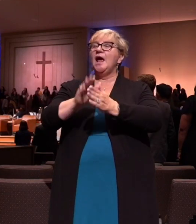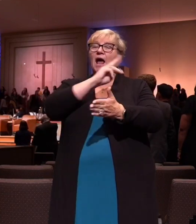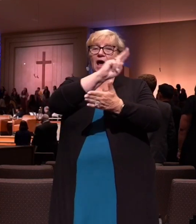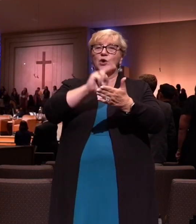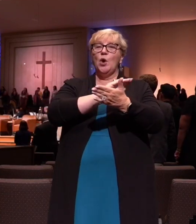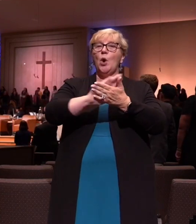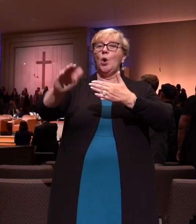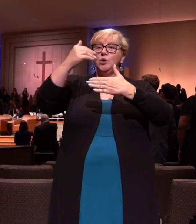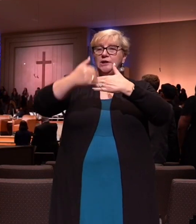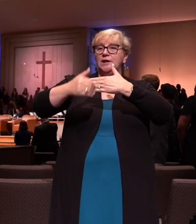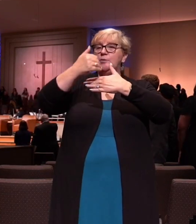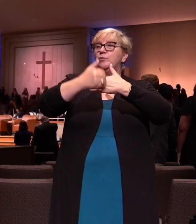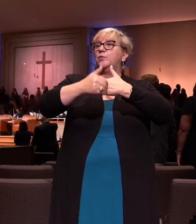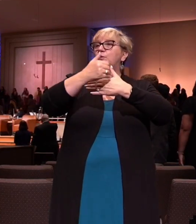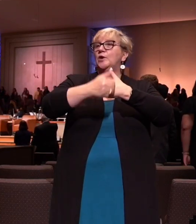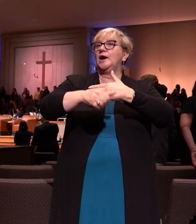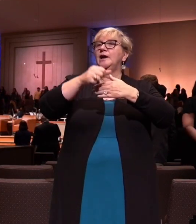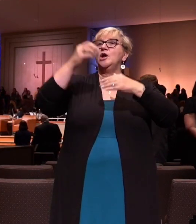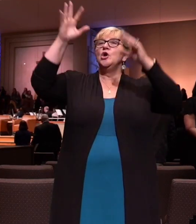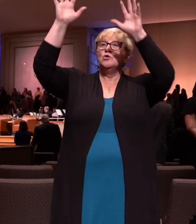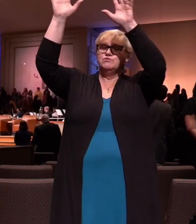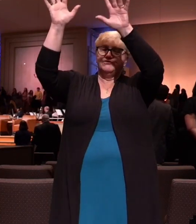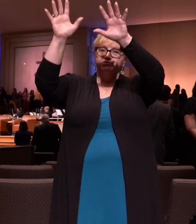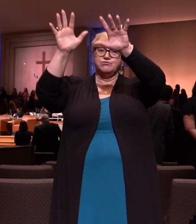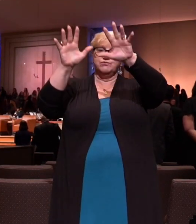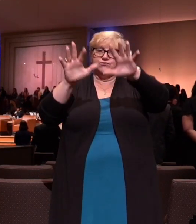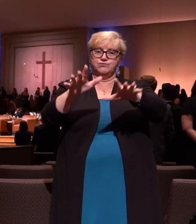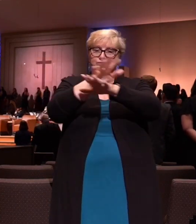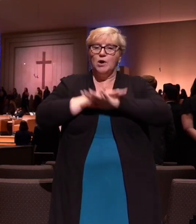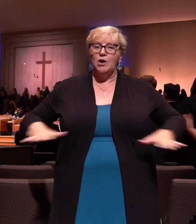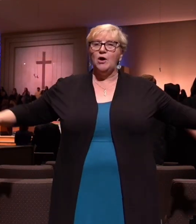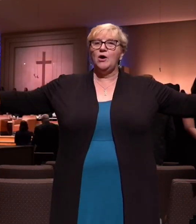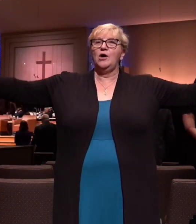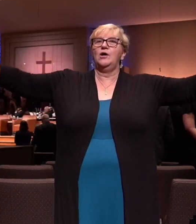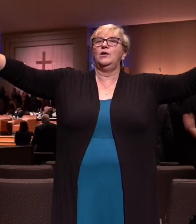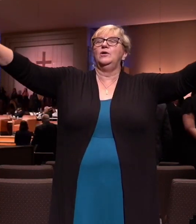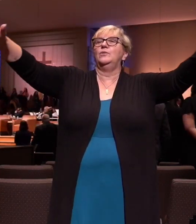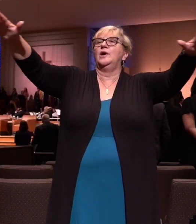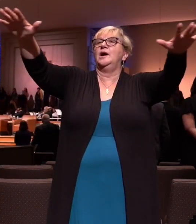manna, we'll be showered all around.